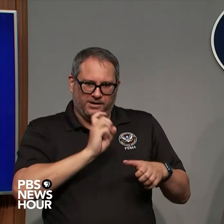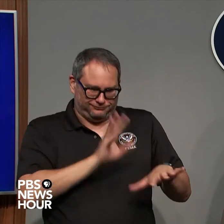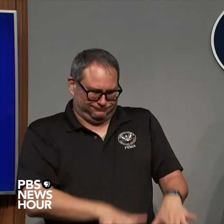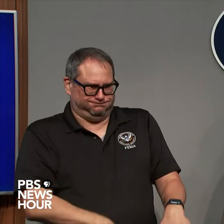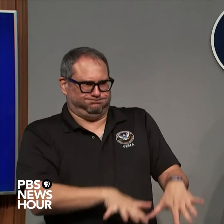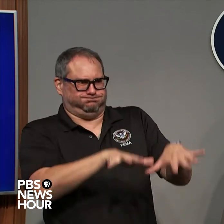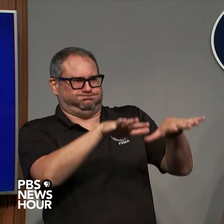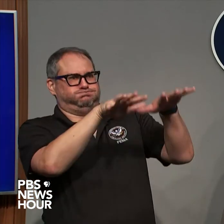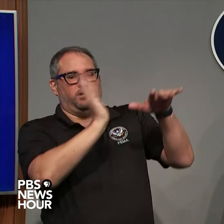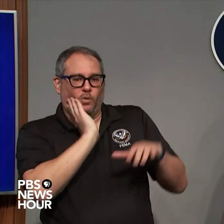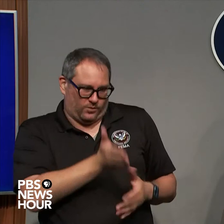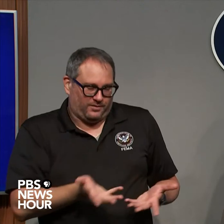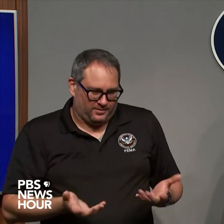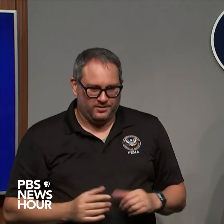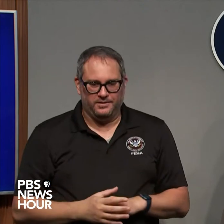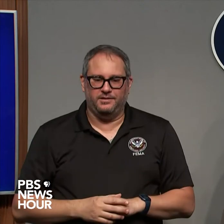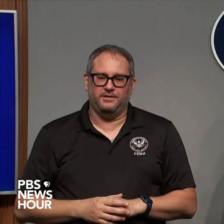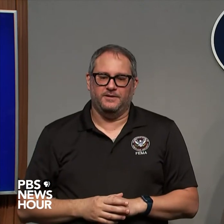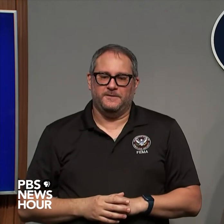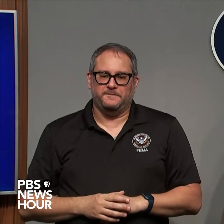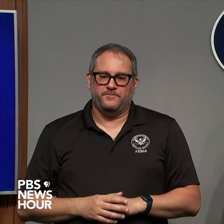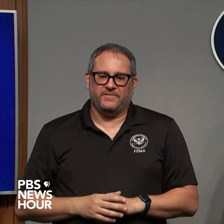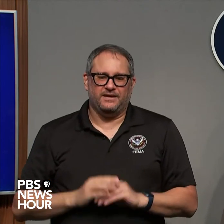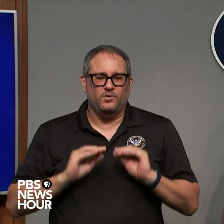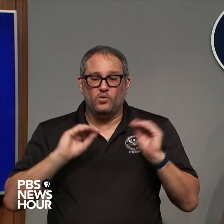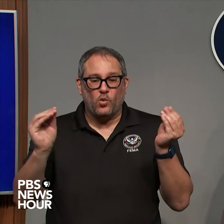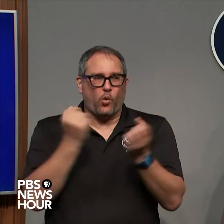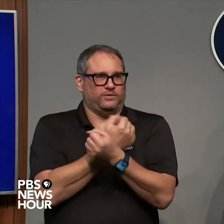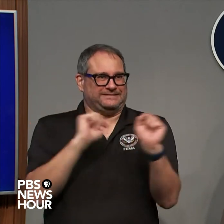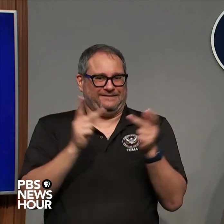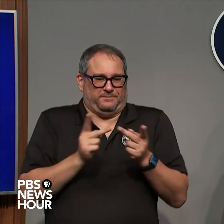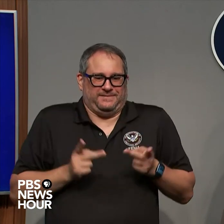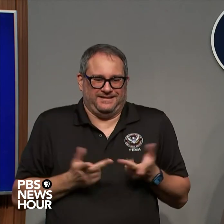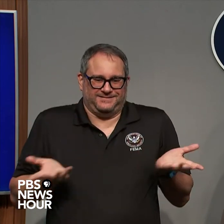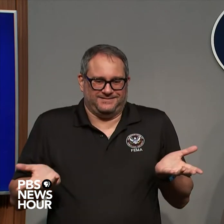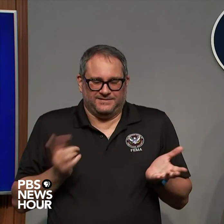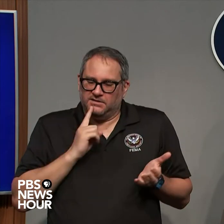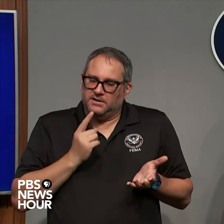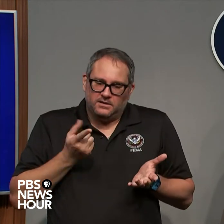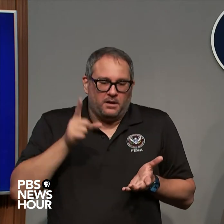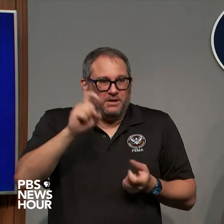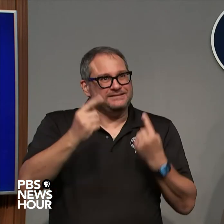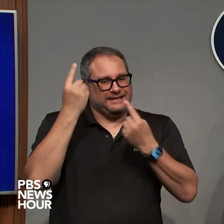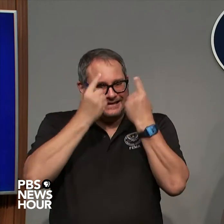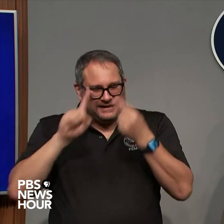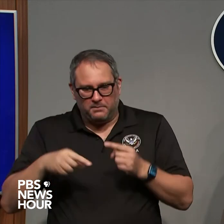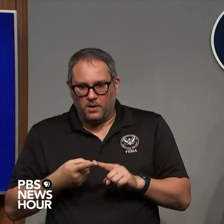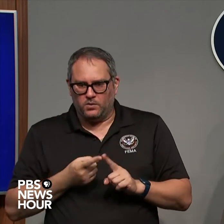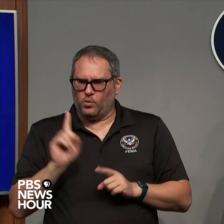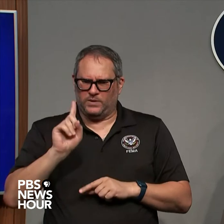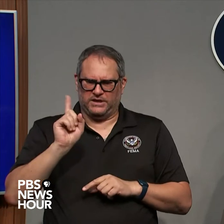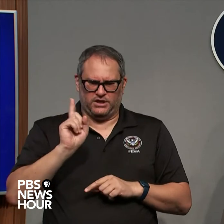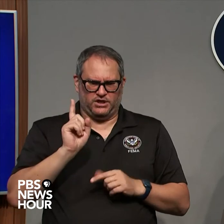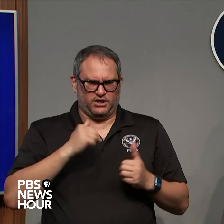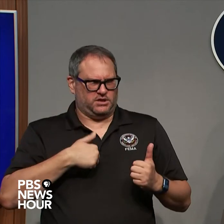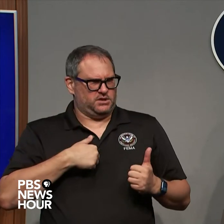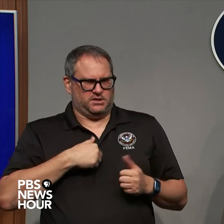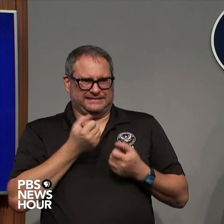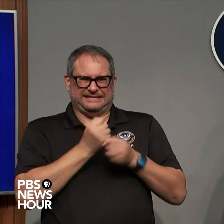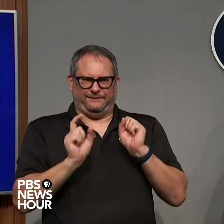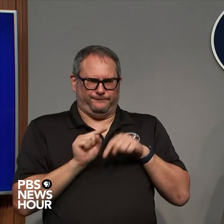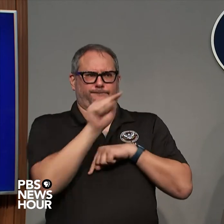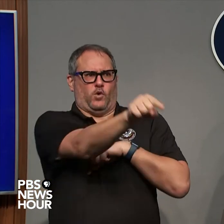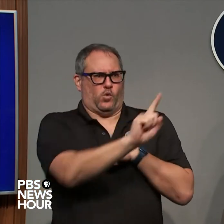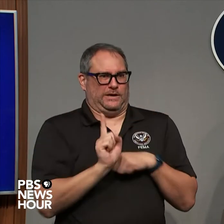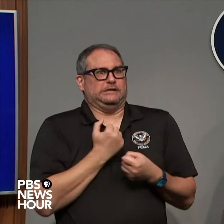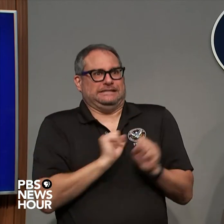there's no safety there so you have to really be in a situation that that you're you're really safe and and it's the same thing afterwards I worry about it so much